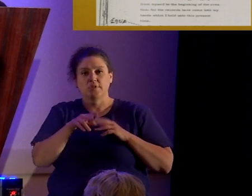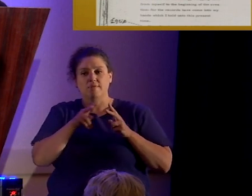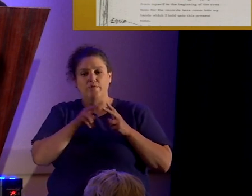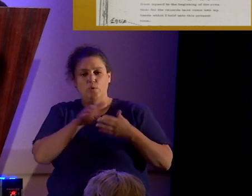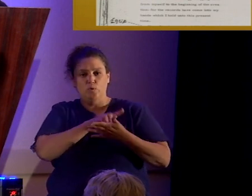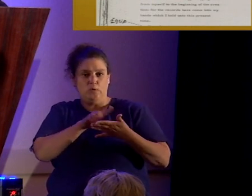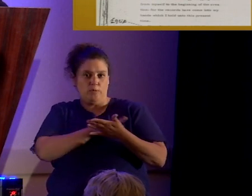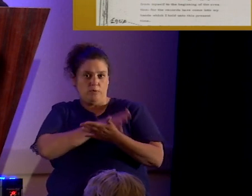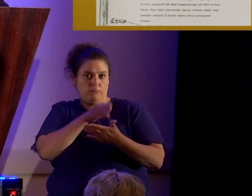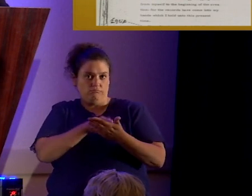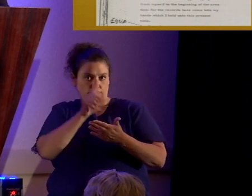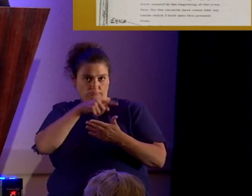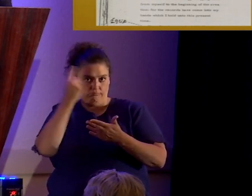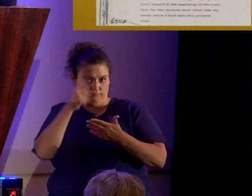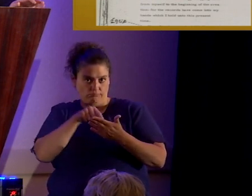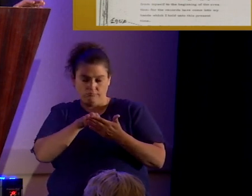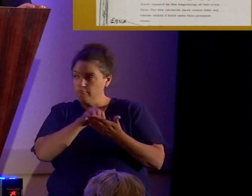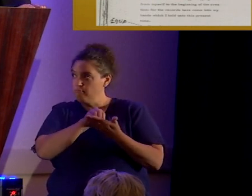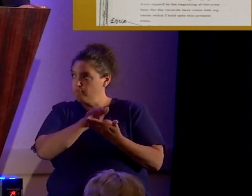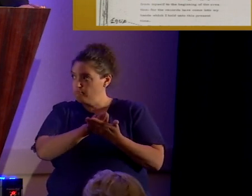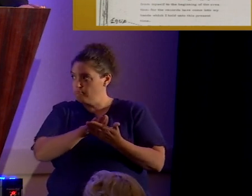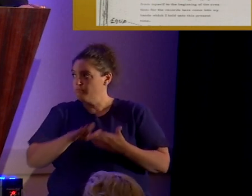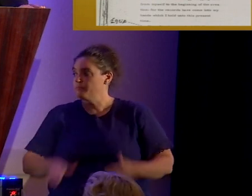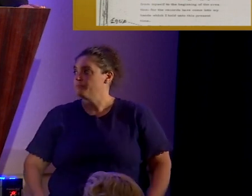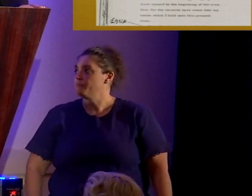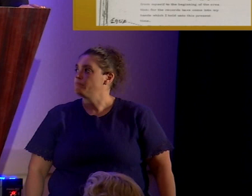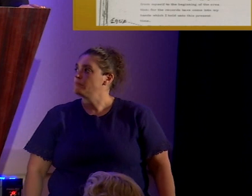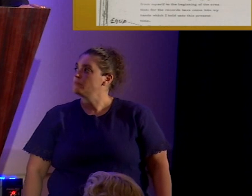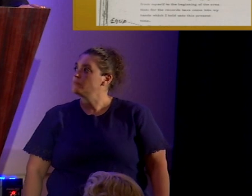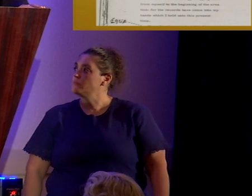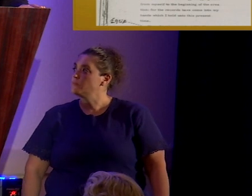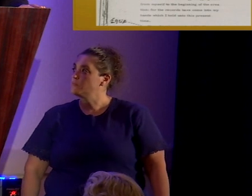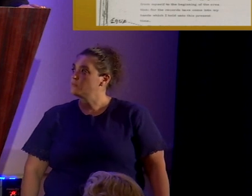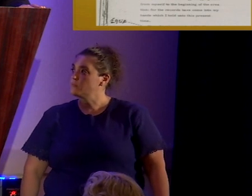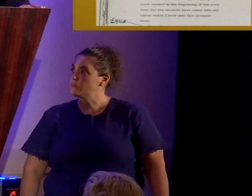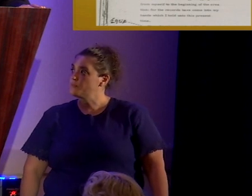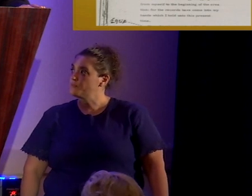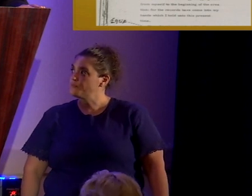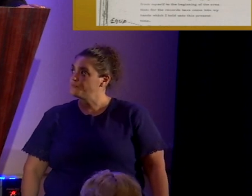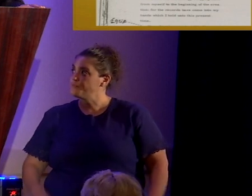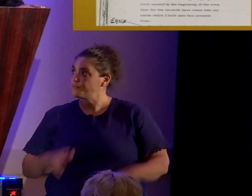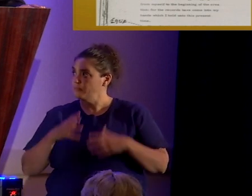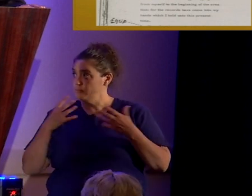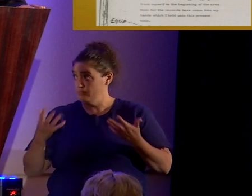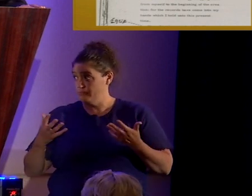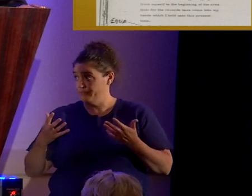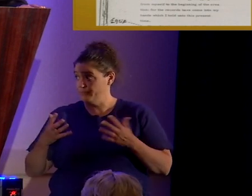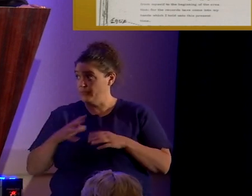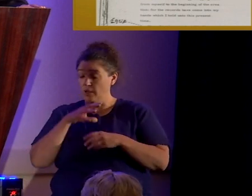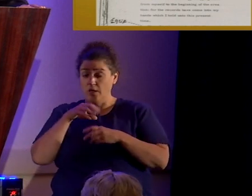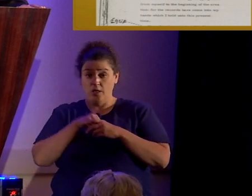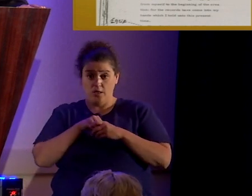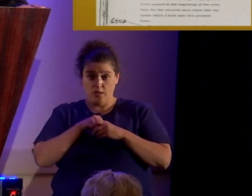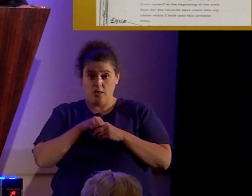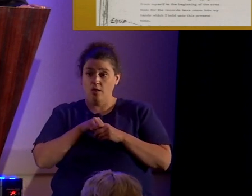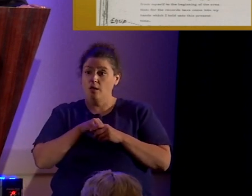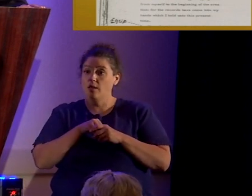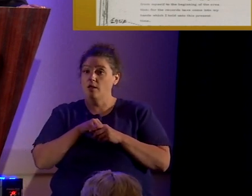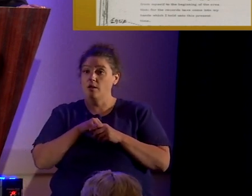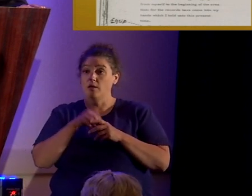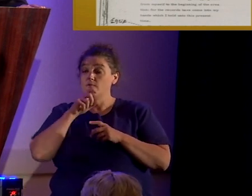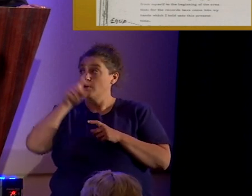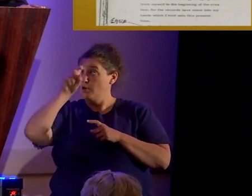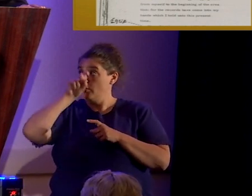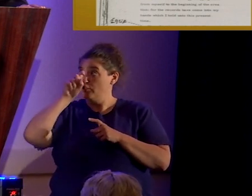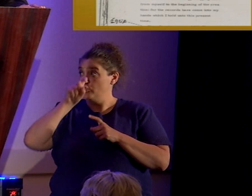um, doc, dogmas and doctrines. And lo and behold, in the book, in the Egyptian book